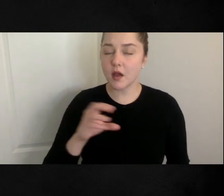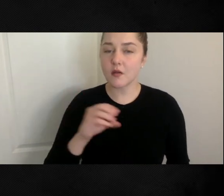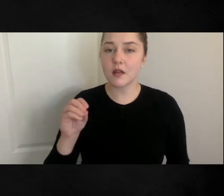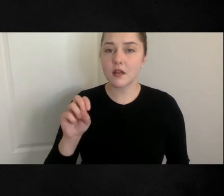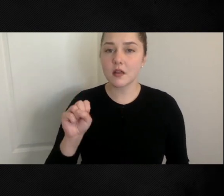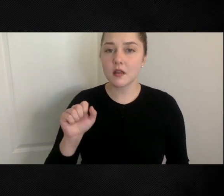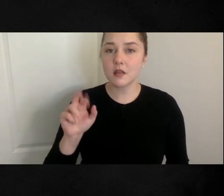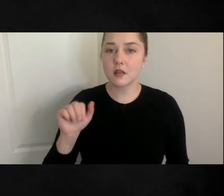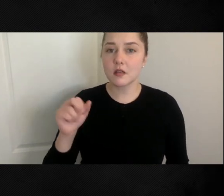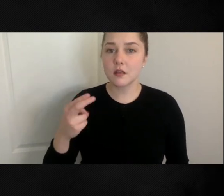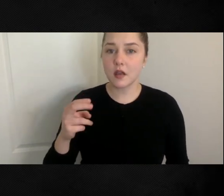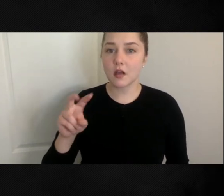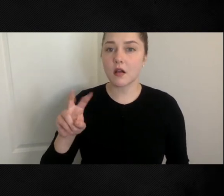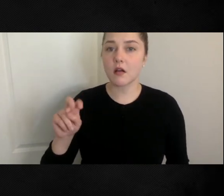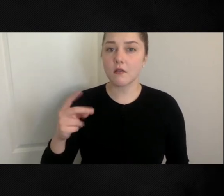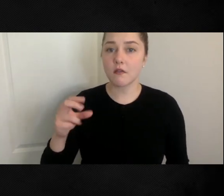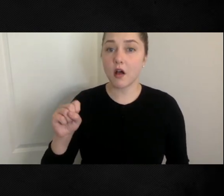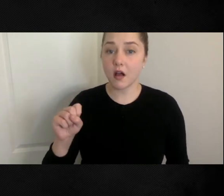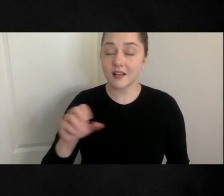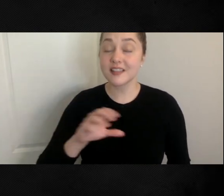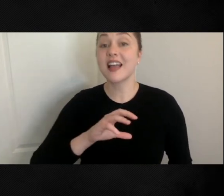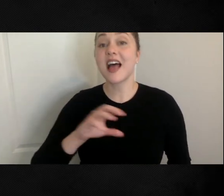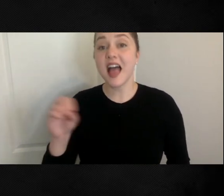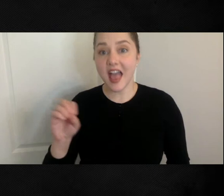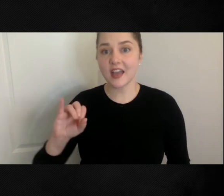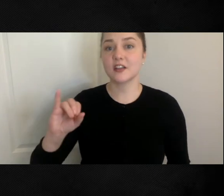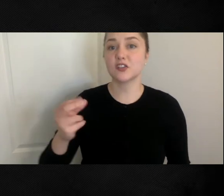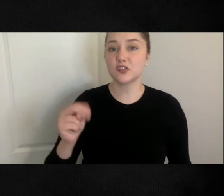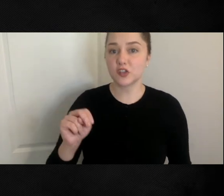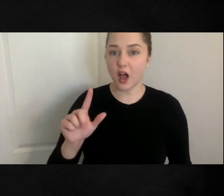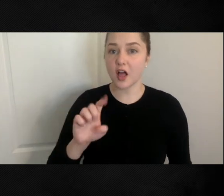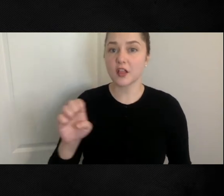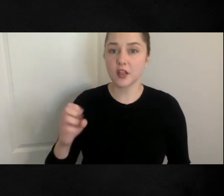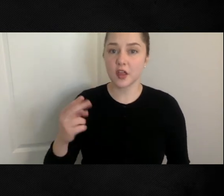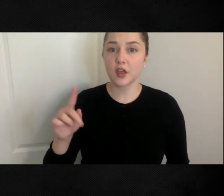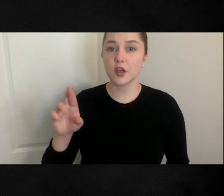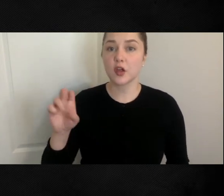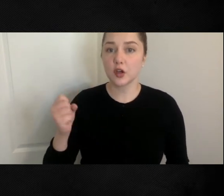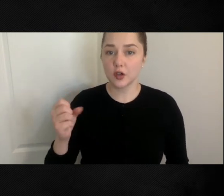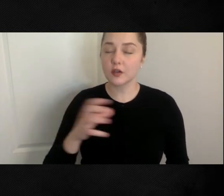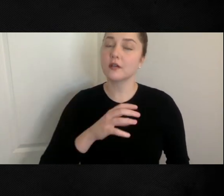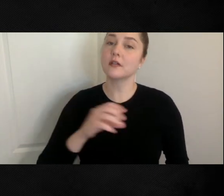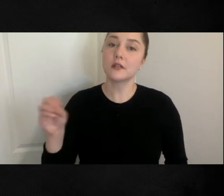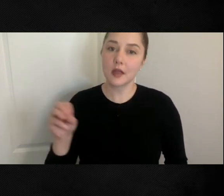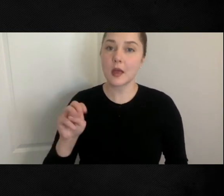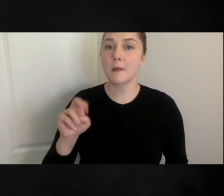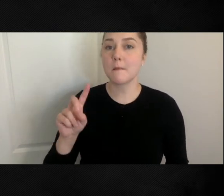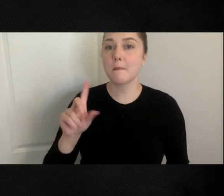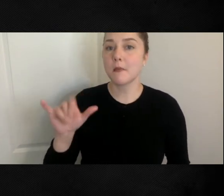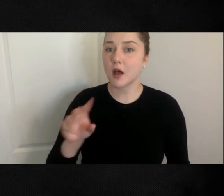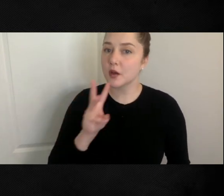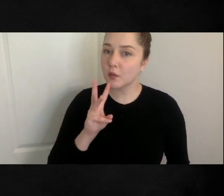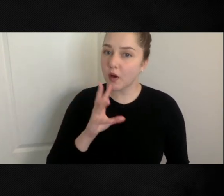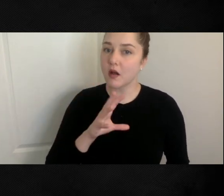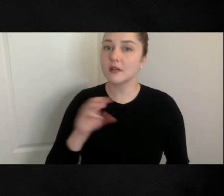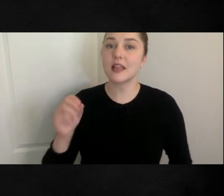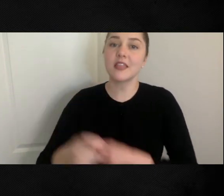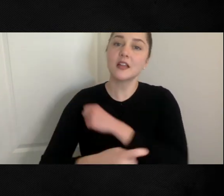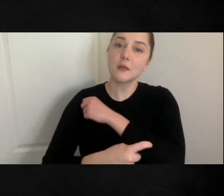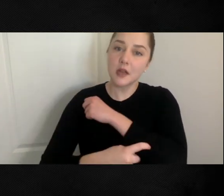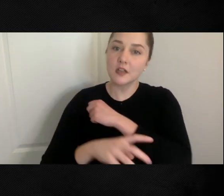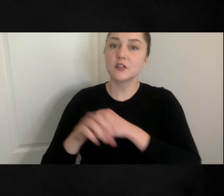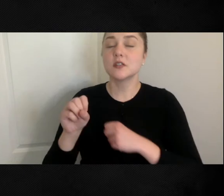John Lee Hookers, and the Muddy Waters, and the Temptations, and Smokey Robinson, and on and on.